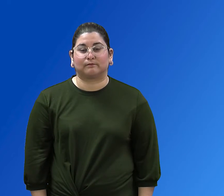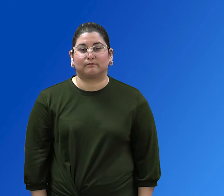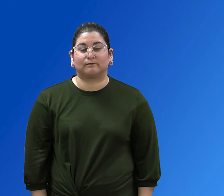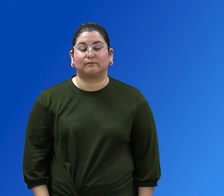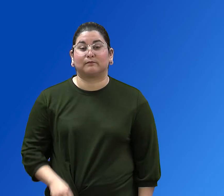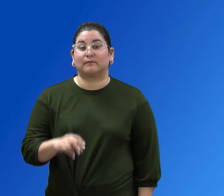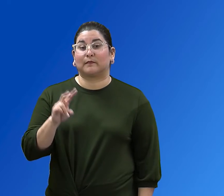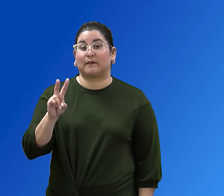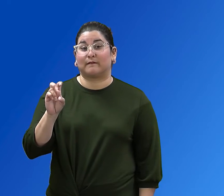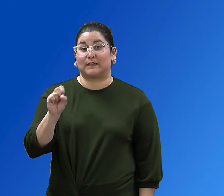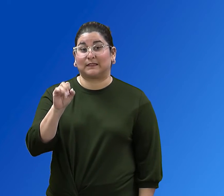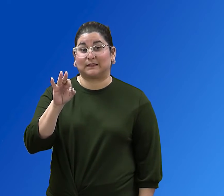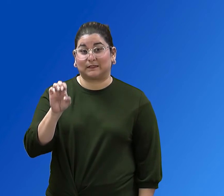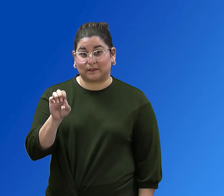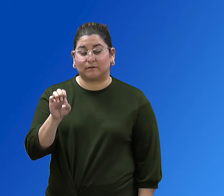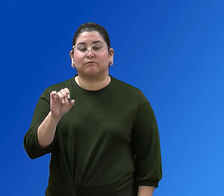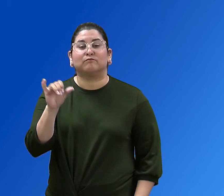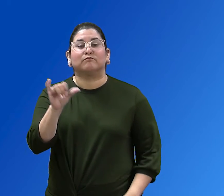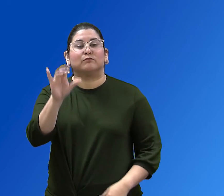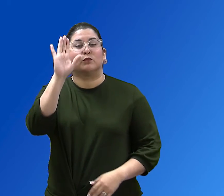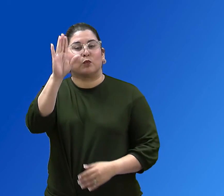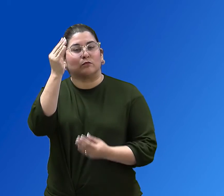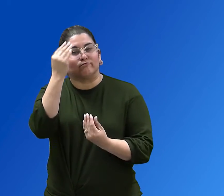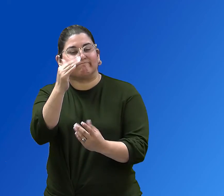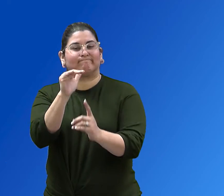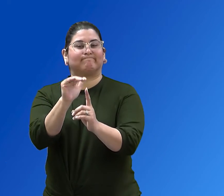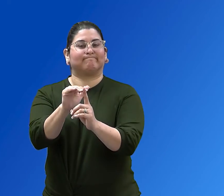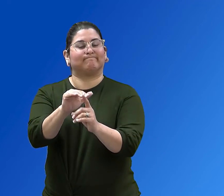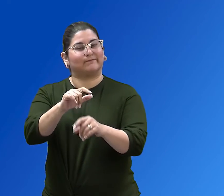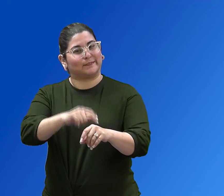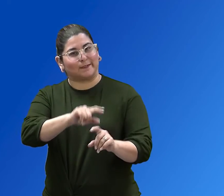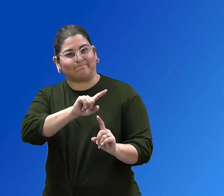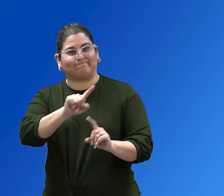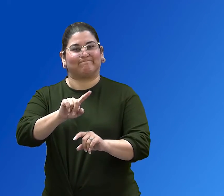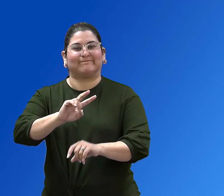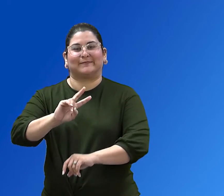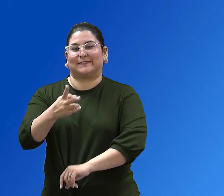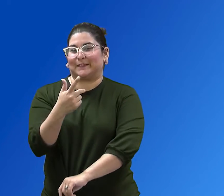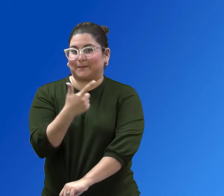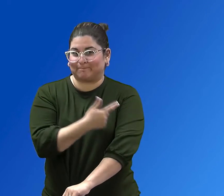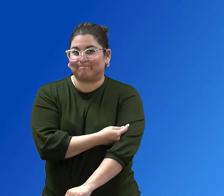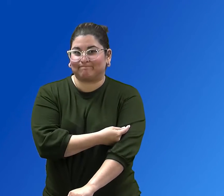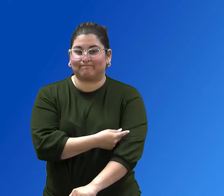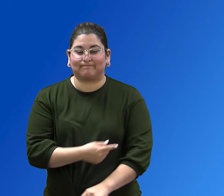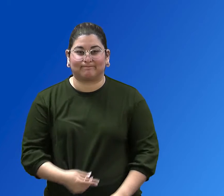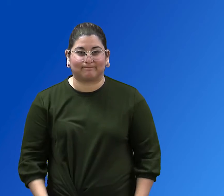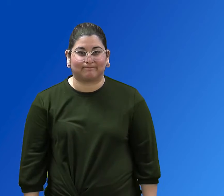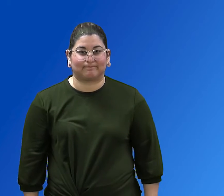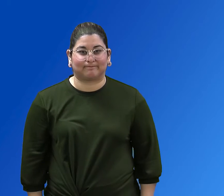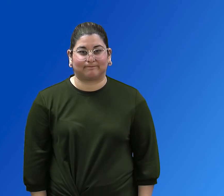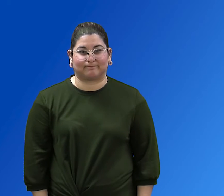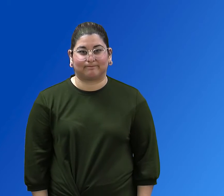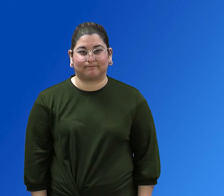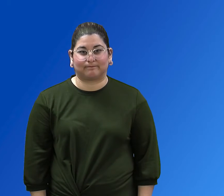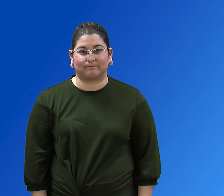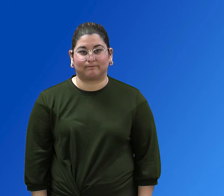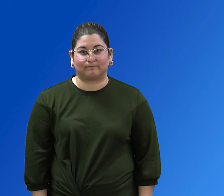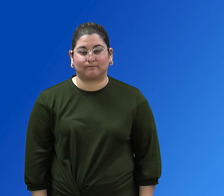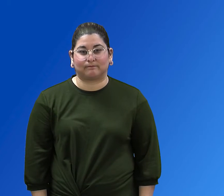V-SAFE will also remind you to get your second COVID-19 vaccine dose if you need one.